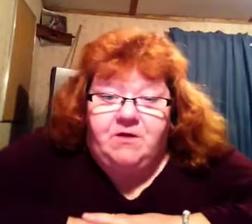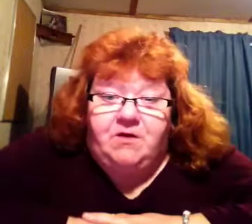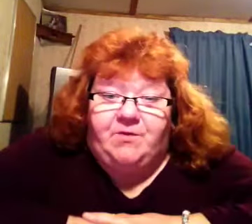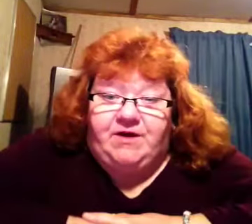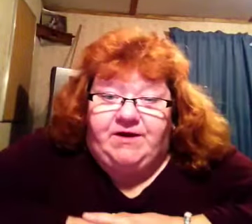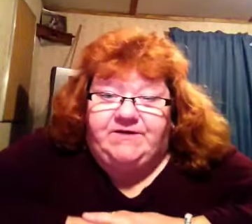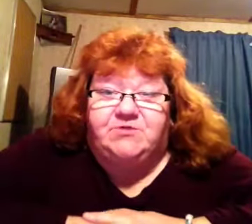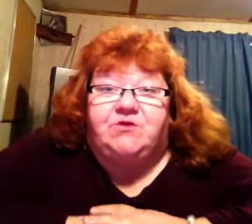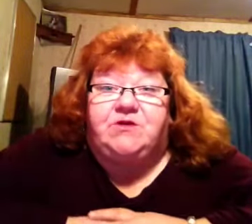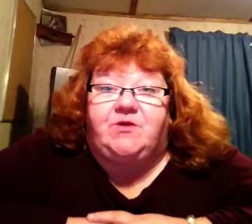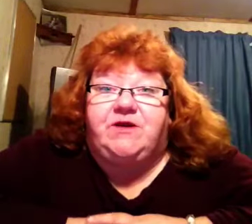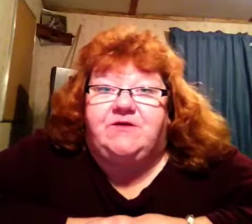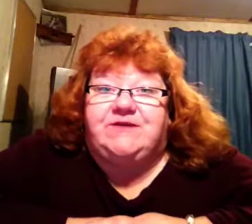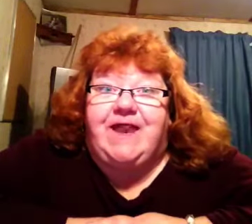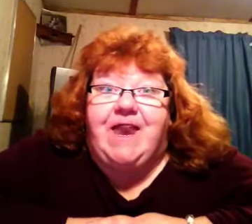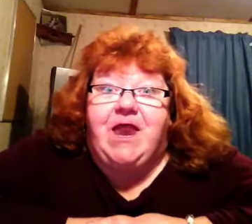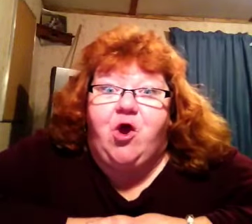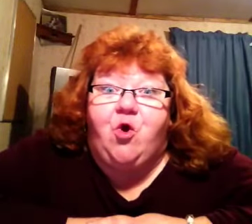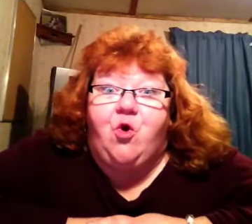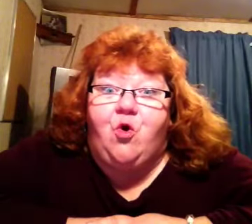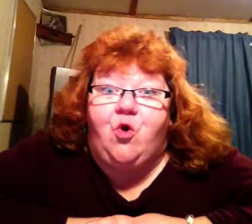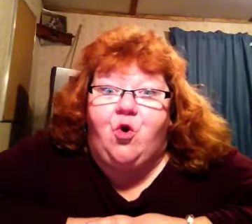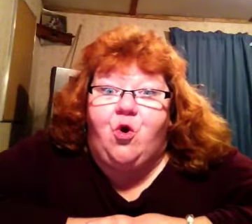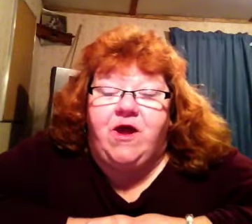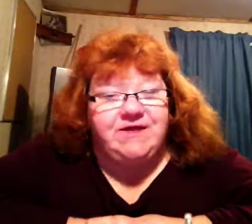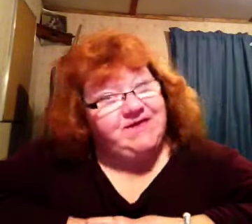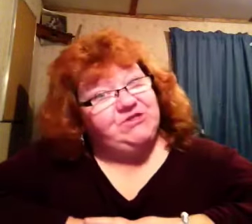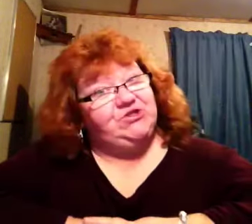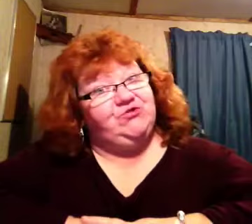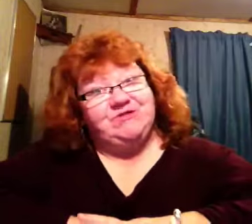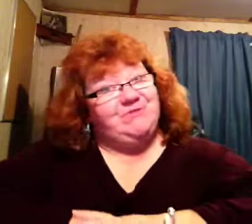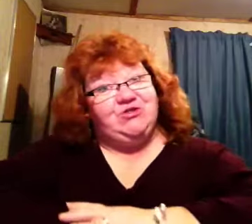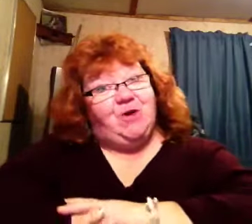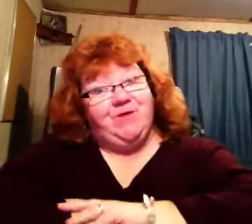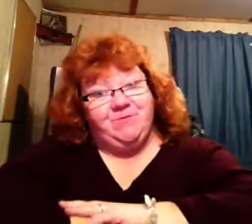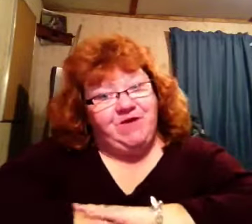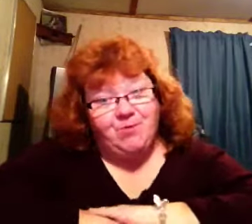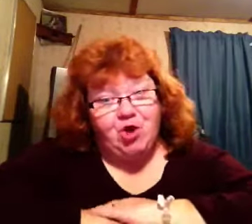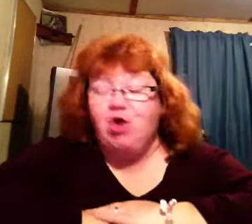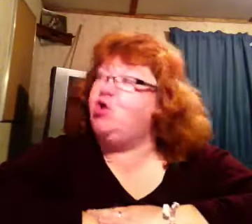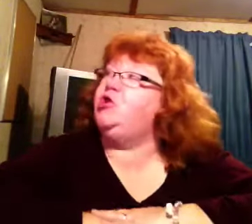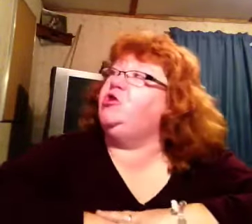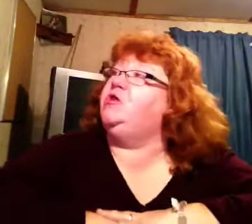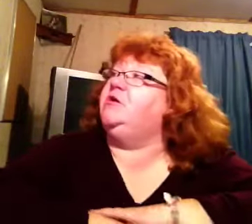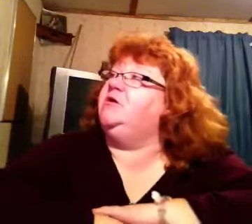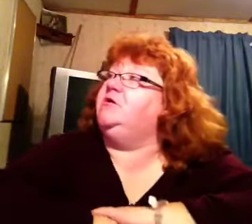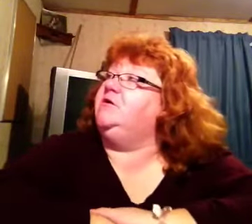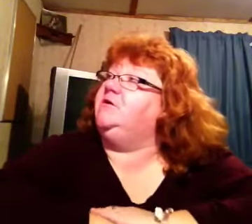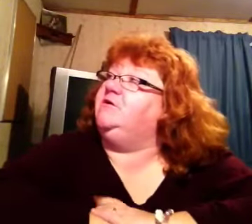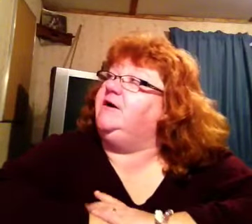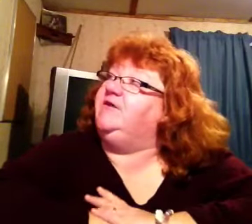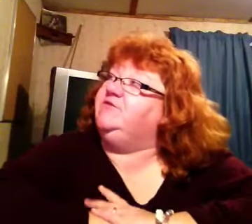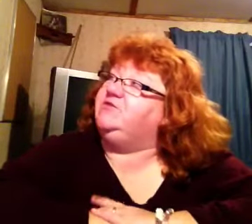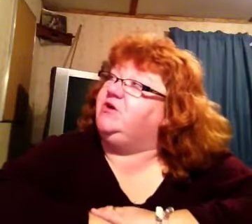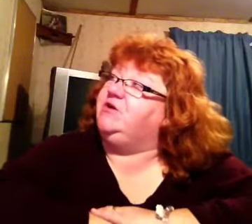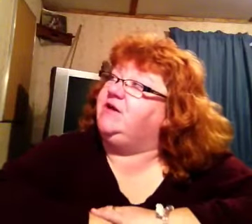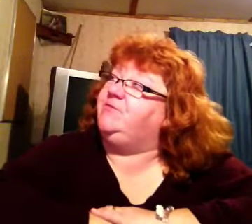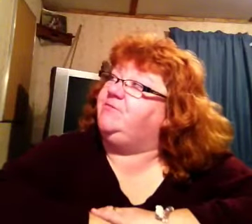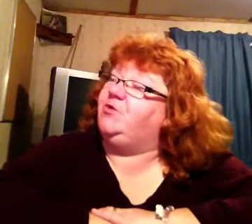But I just want to come on here and say hello. Get Christmas shopping, people. I haven't started yet. Well,